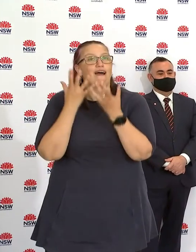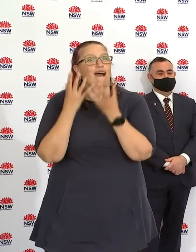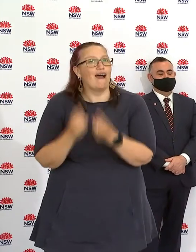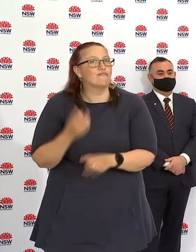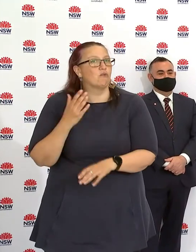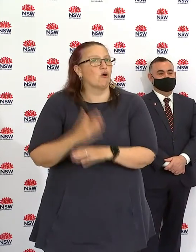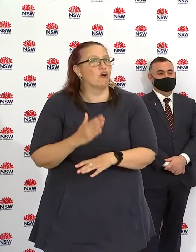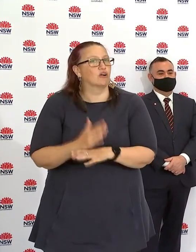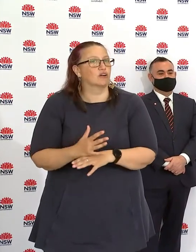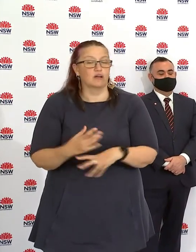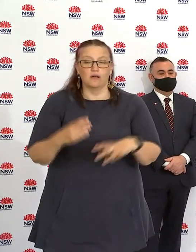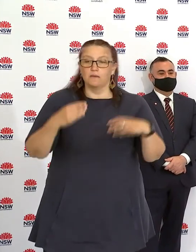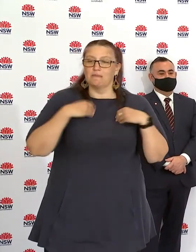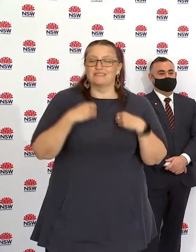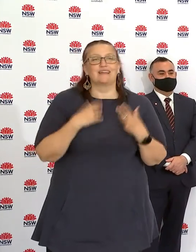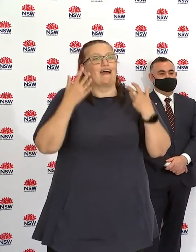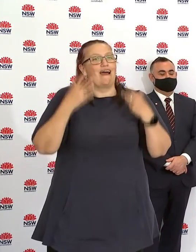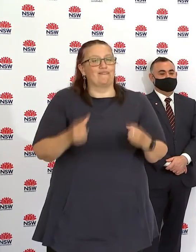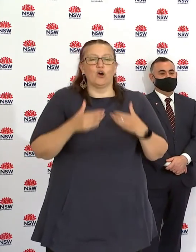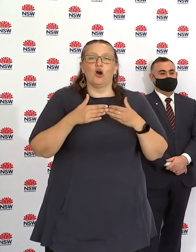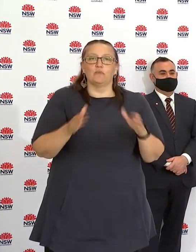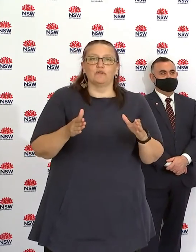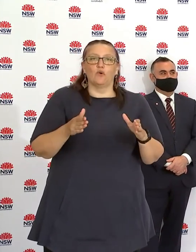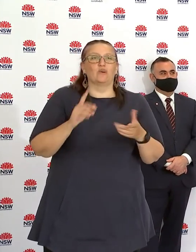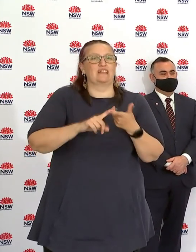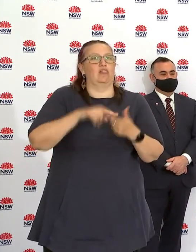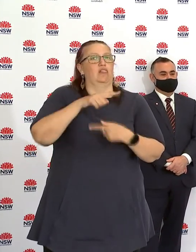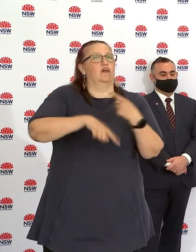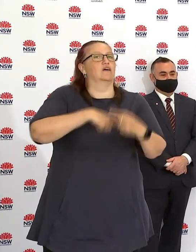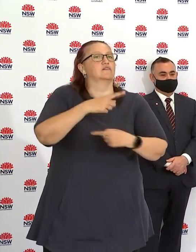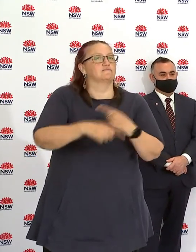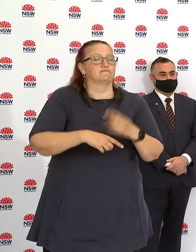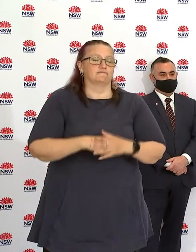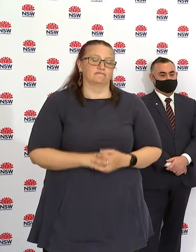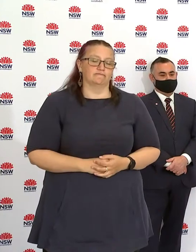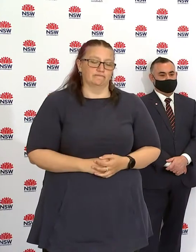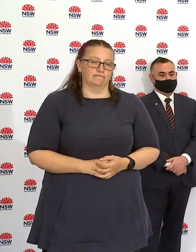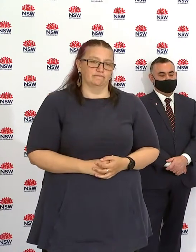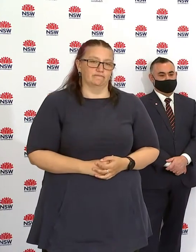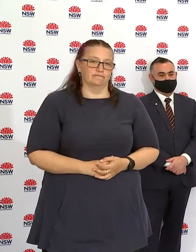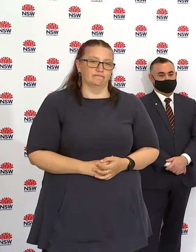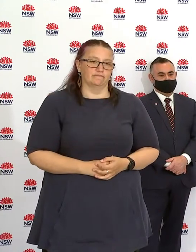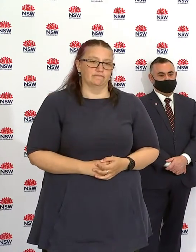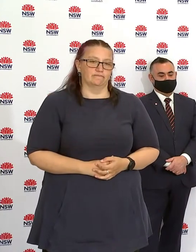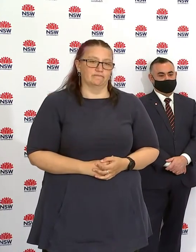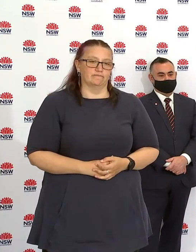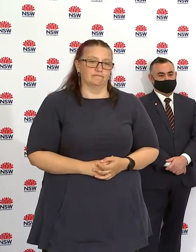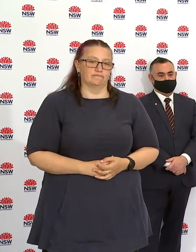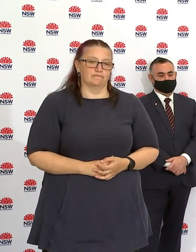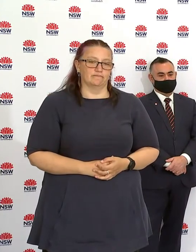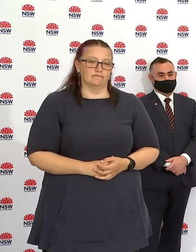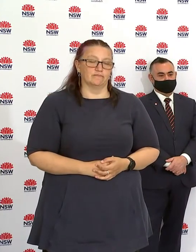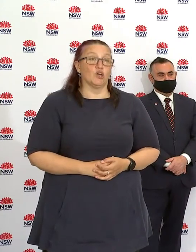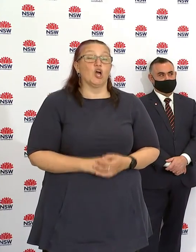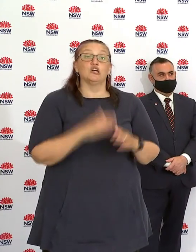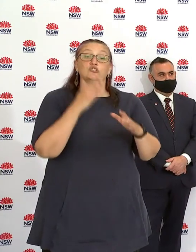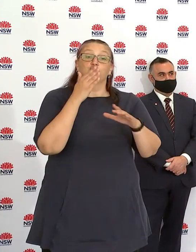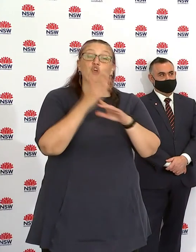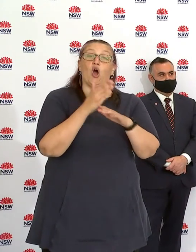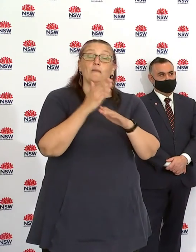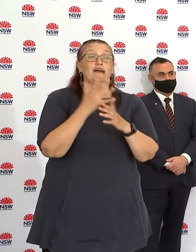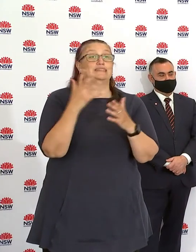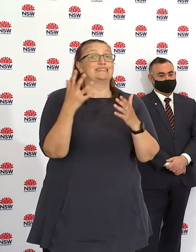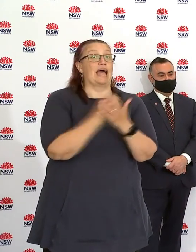during this difficult time. Today, I can announce, in conjunction with the Federal Government, that we'll be expanding our Job Saver Program